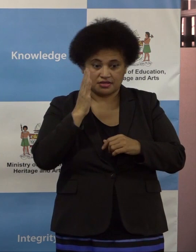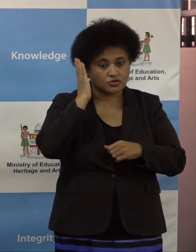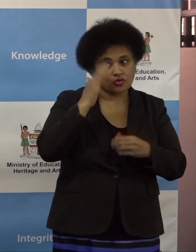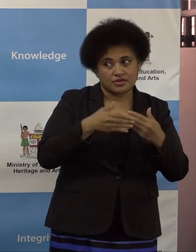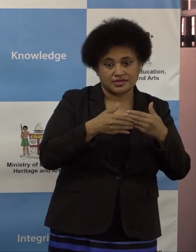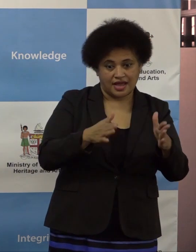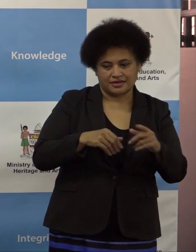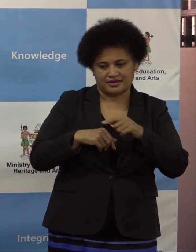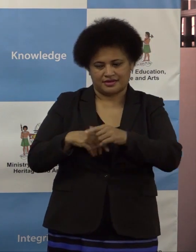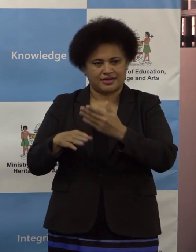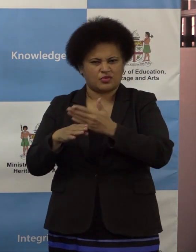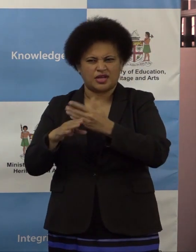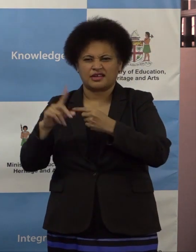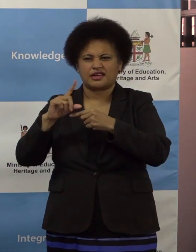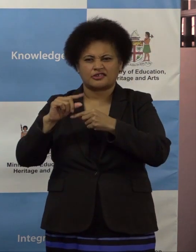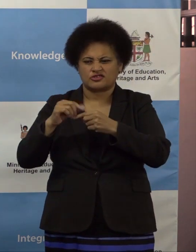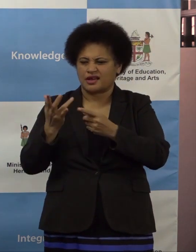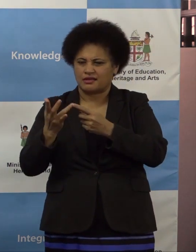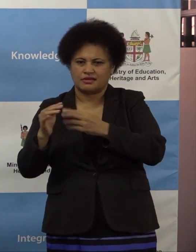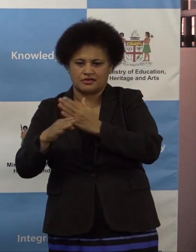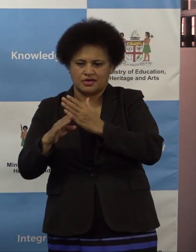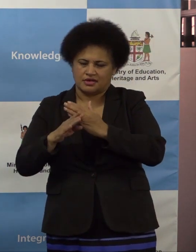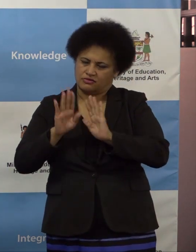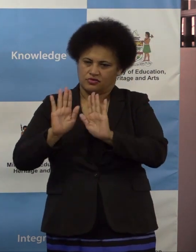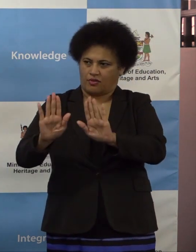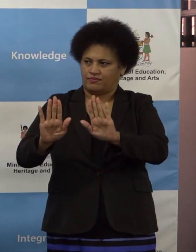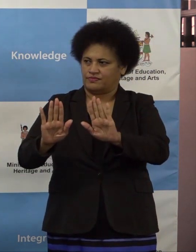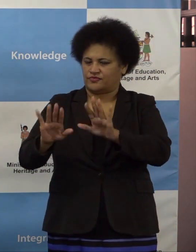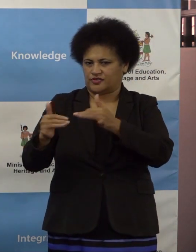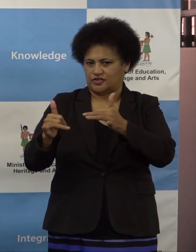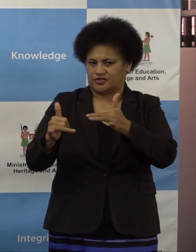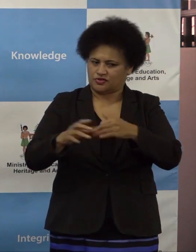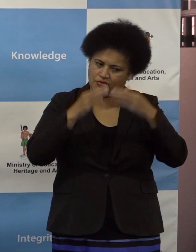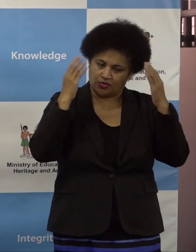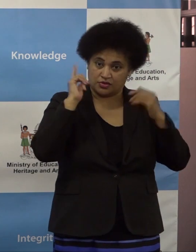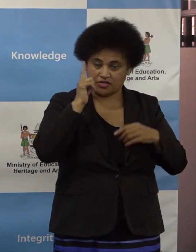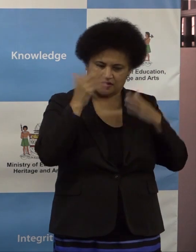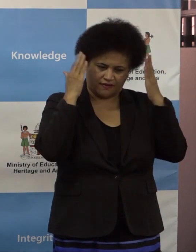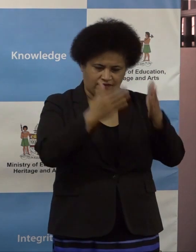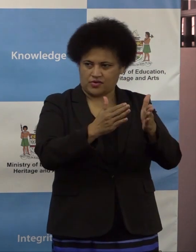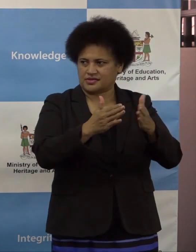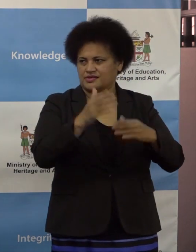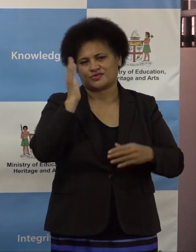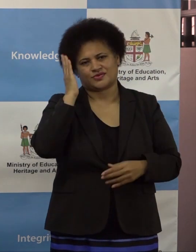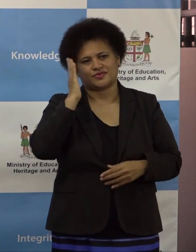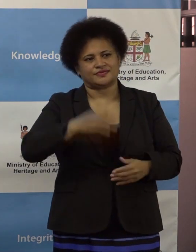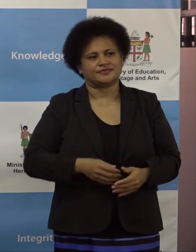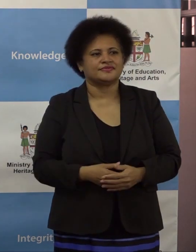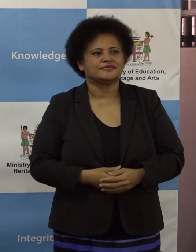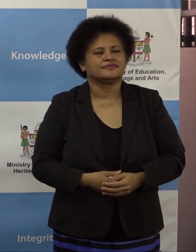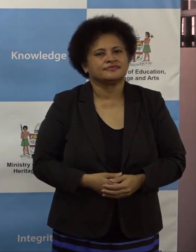start. When face-to-face classes resume, then this will stop.